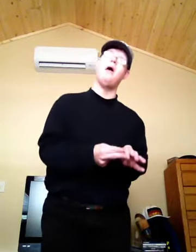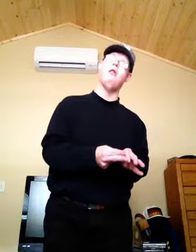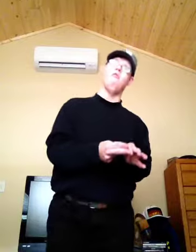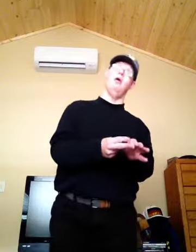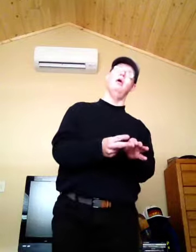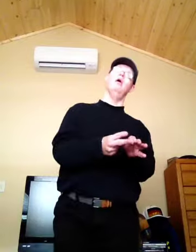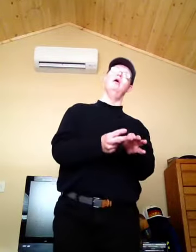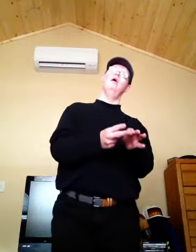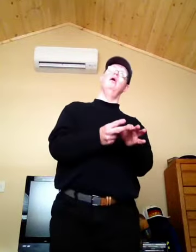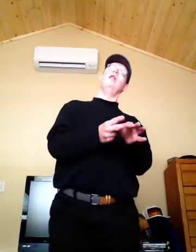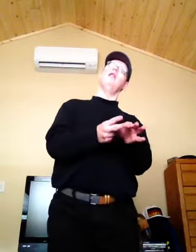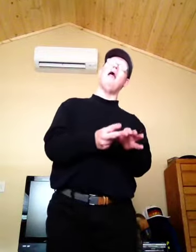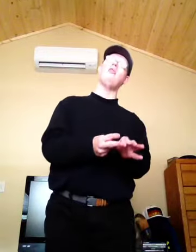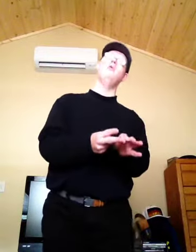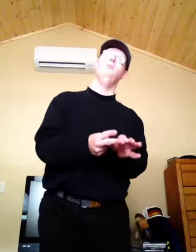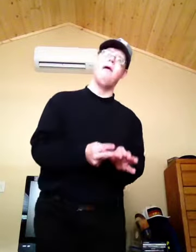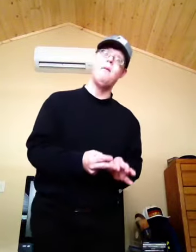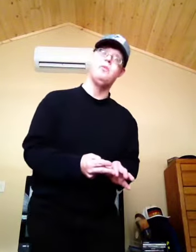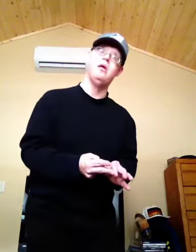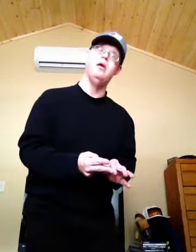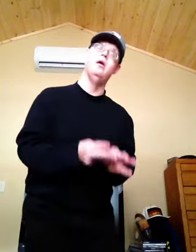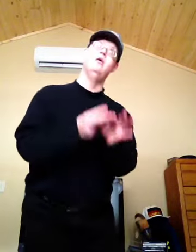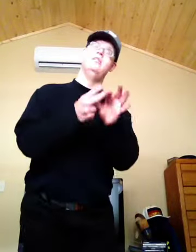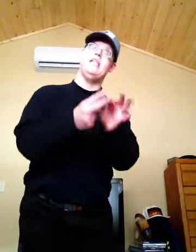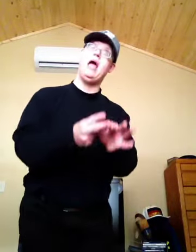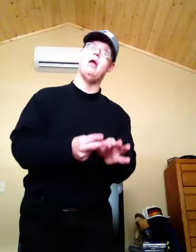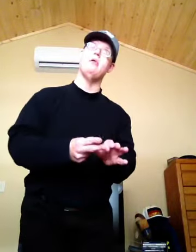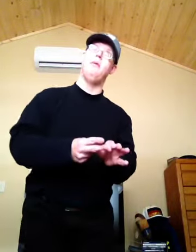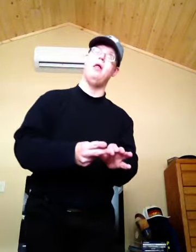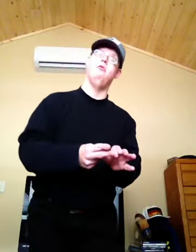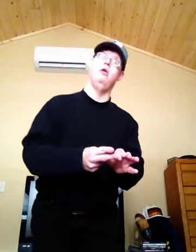penalty. Let Brampton take the penalty.